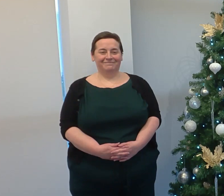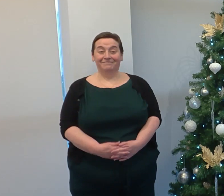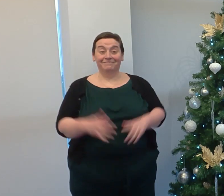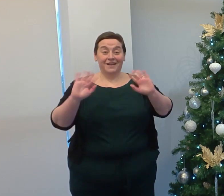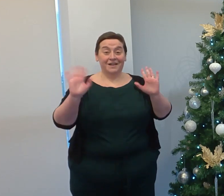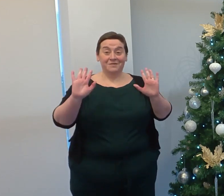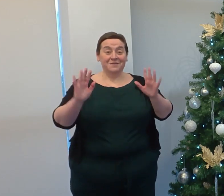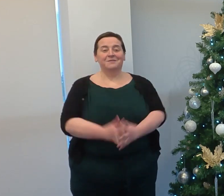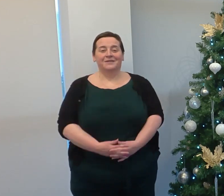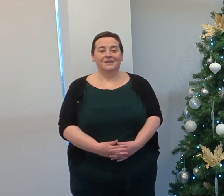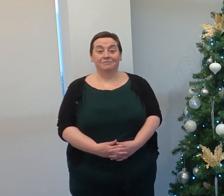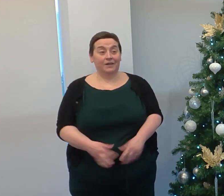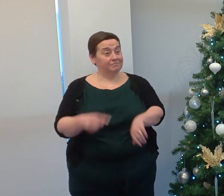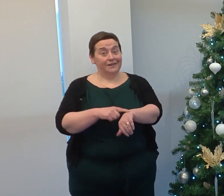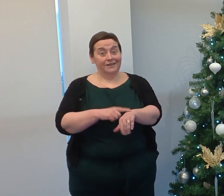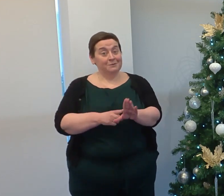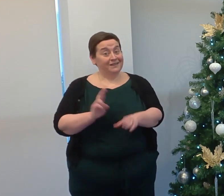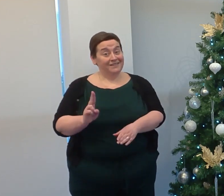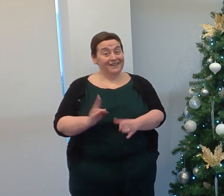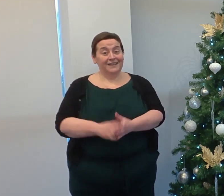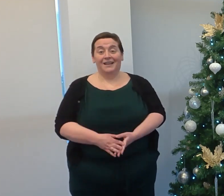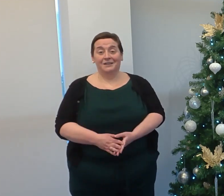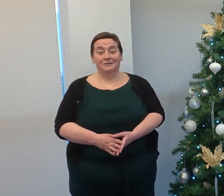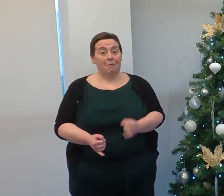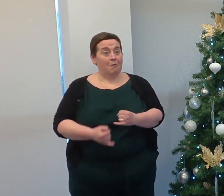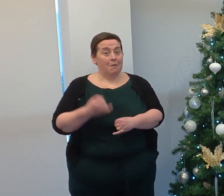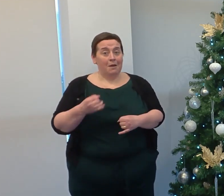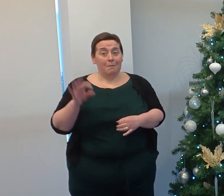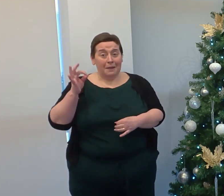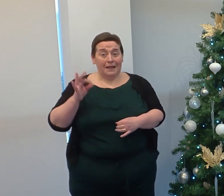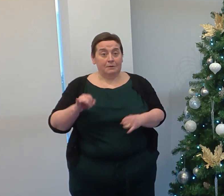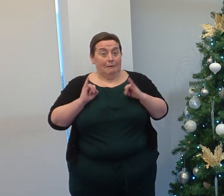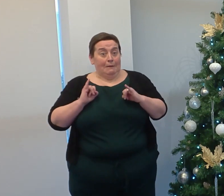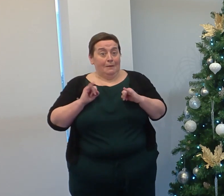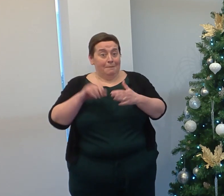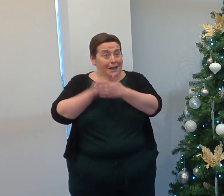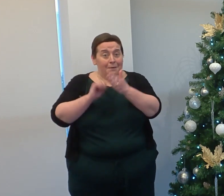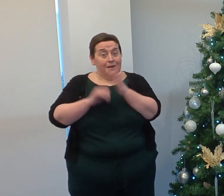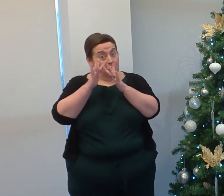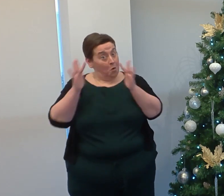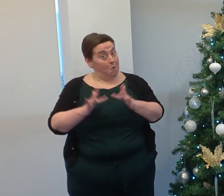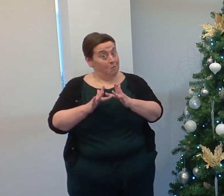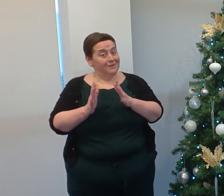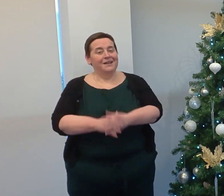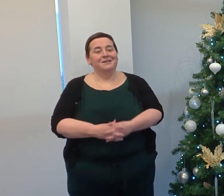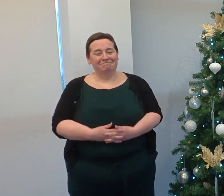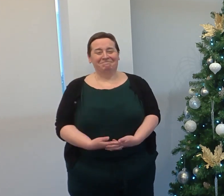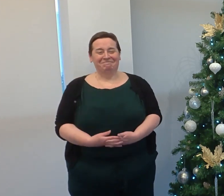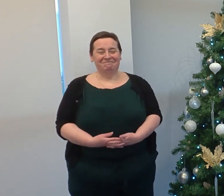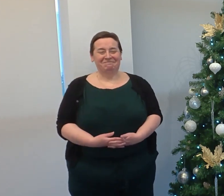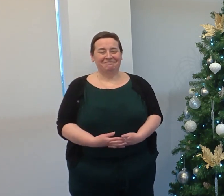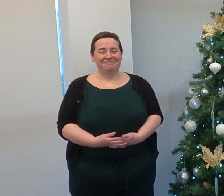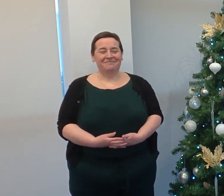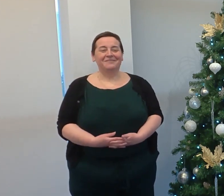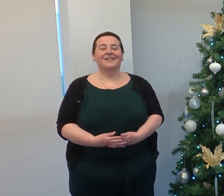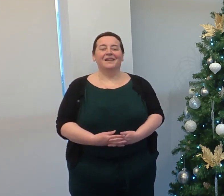Hi, everyone. Well, it's that time of year again, but the last minute panic buying online, of course, comes into play.